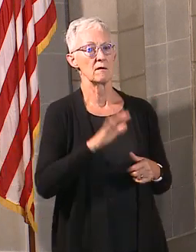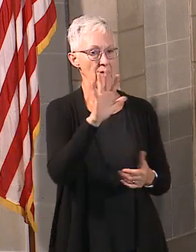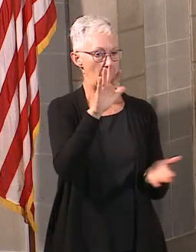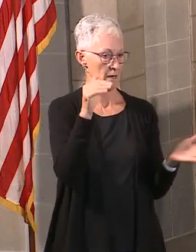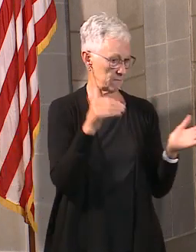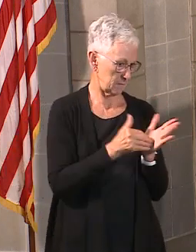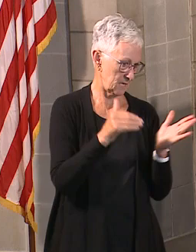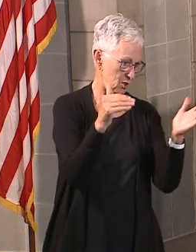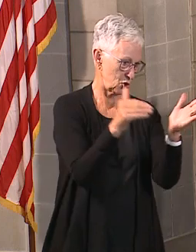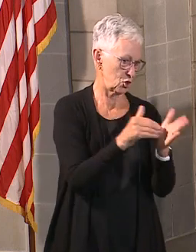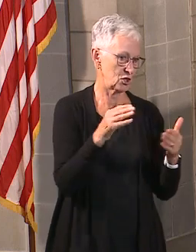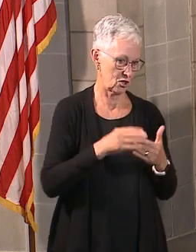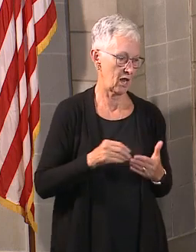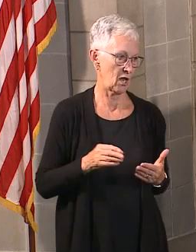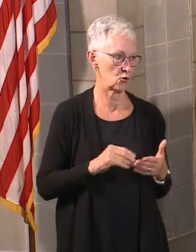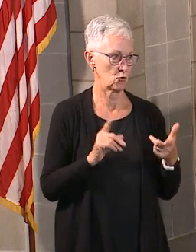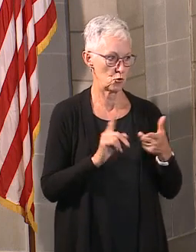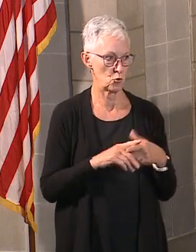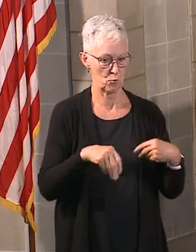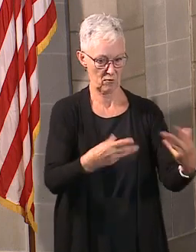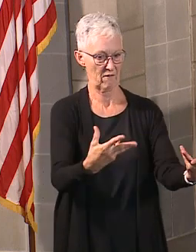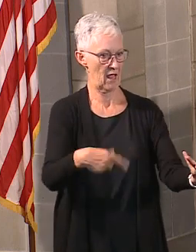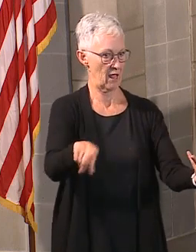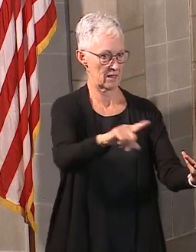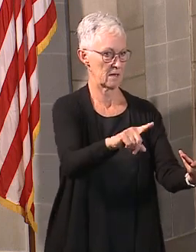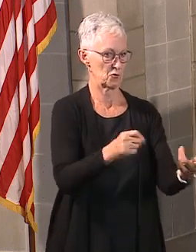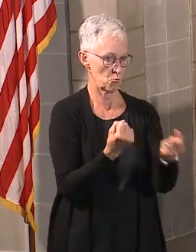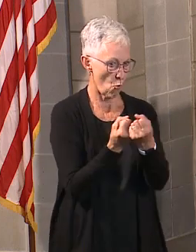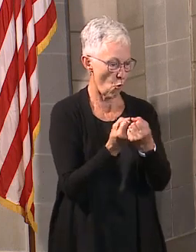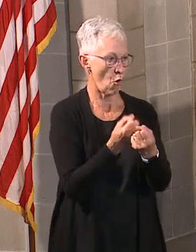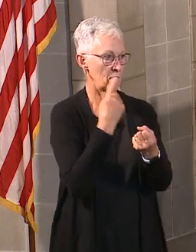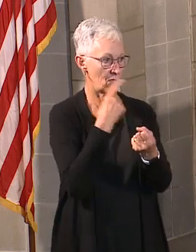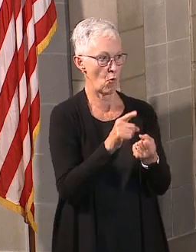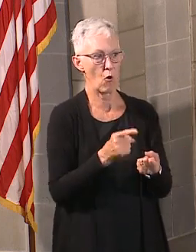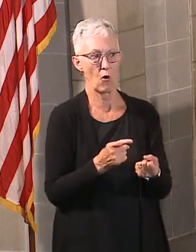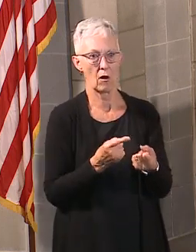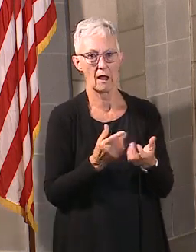$5 million to assist with COVID-19. Thank you.